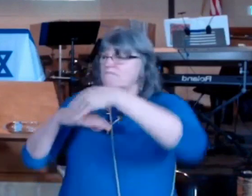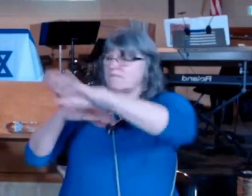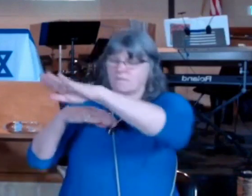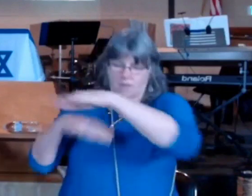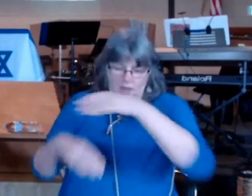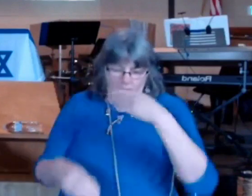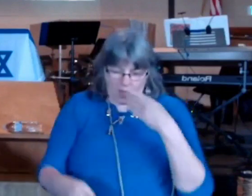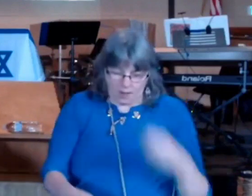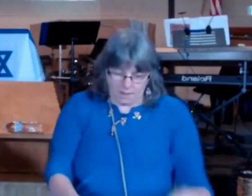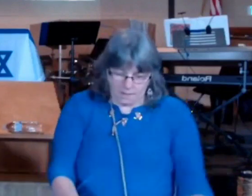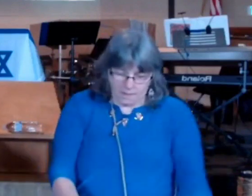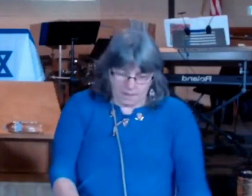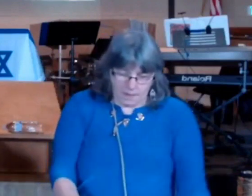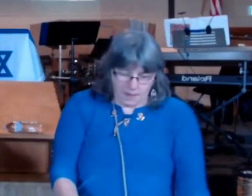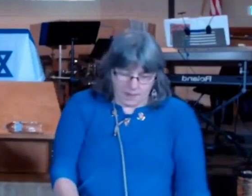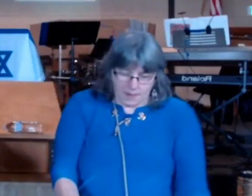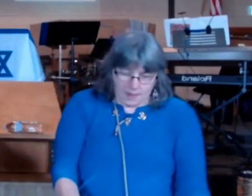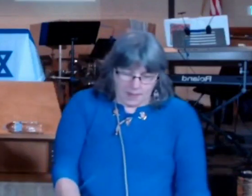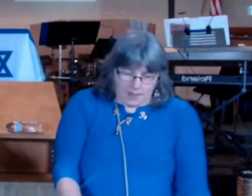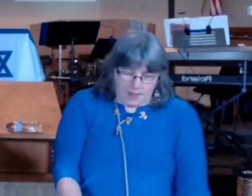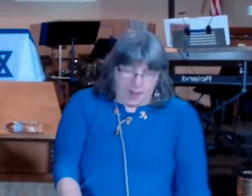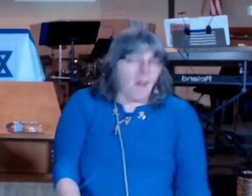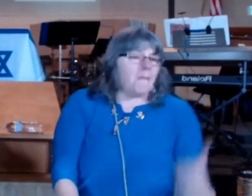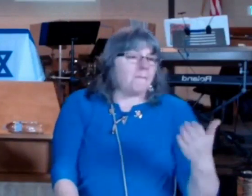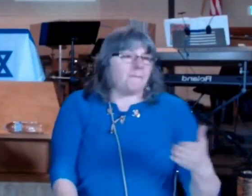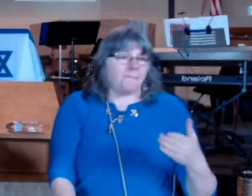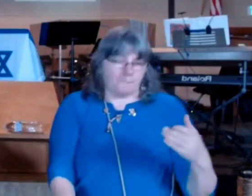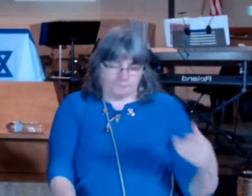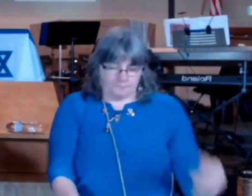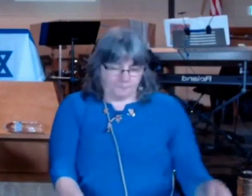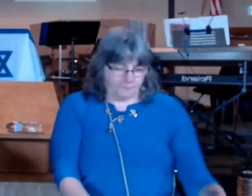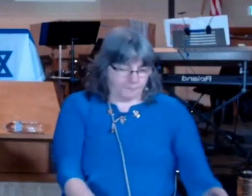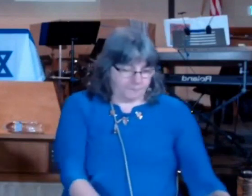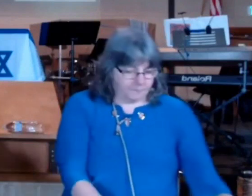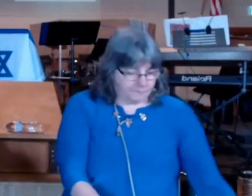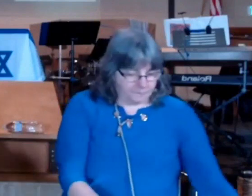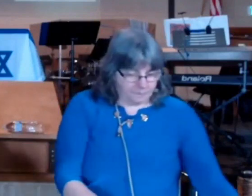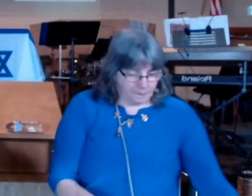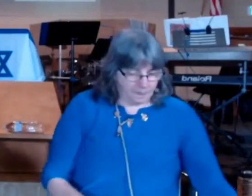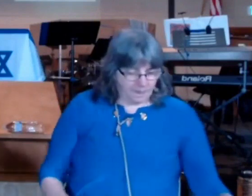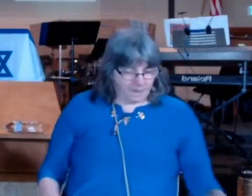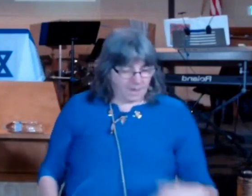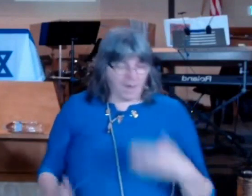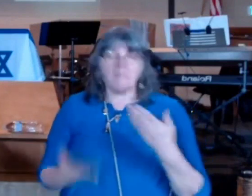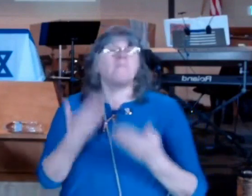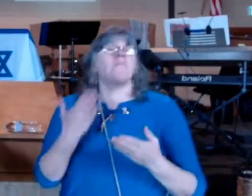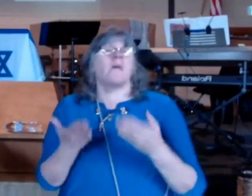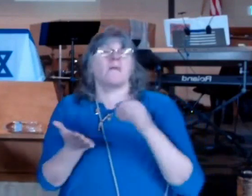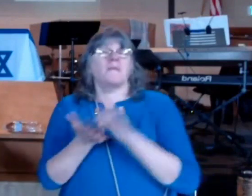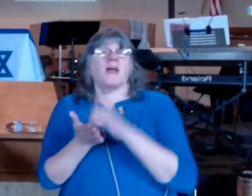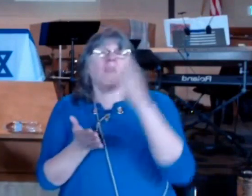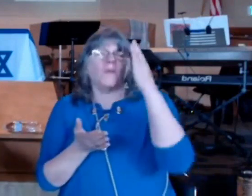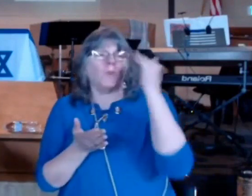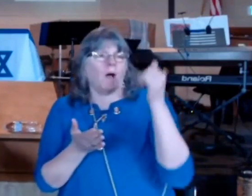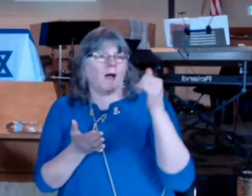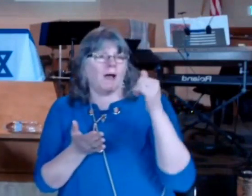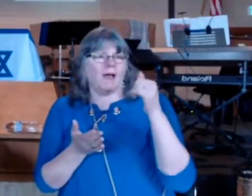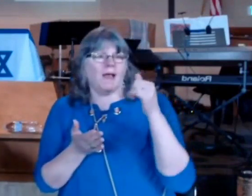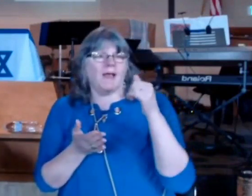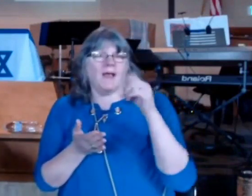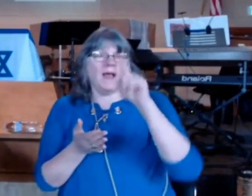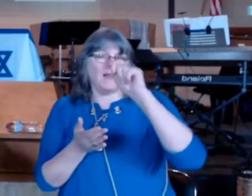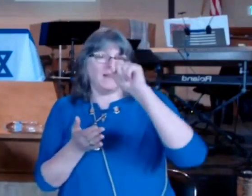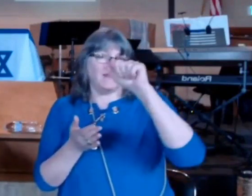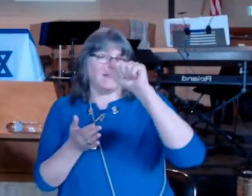maybe this is why the Talmud describes him as the